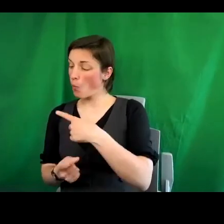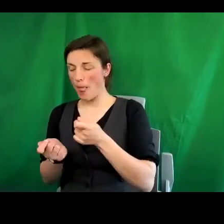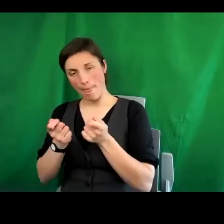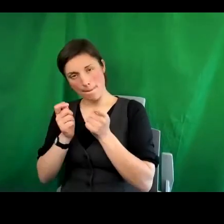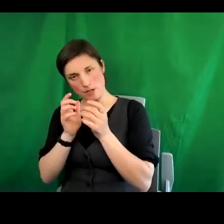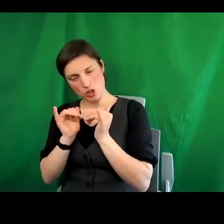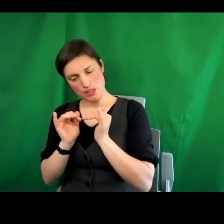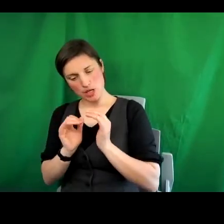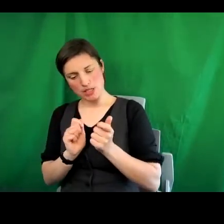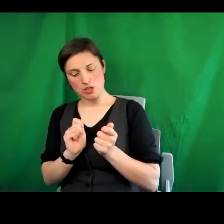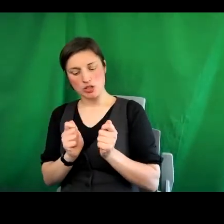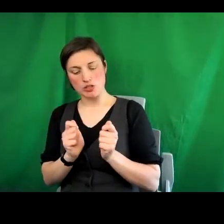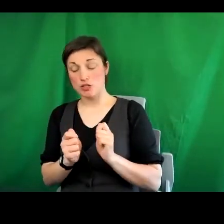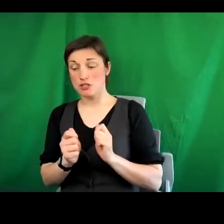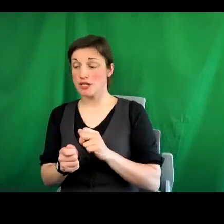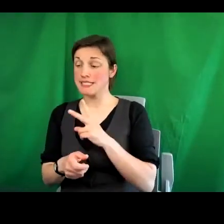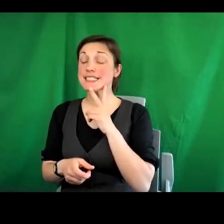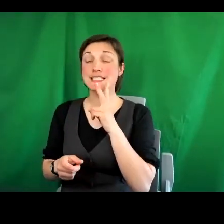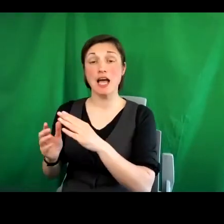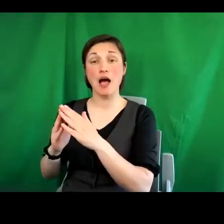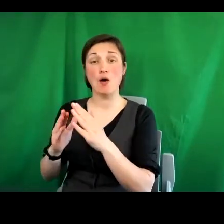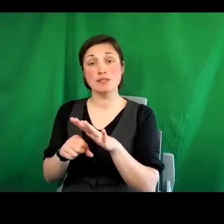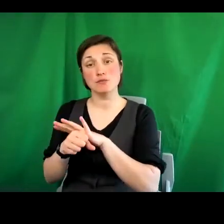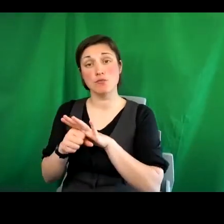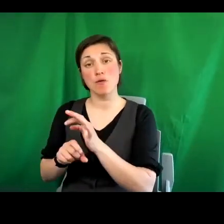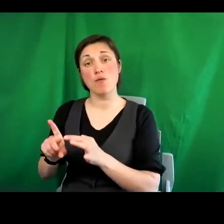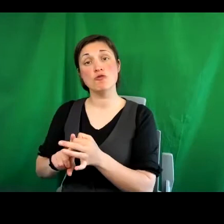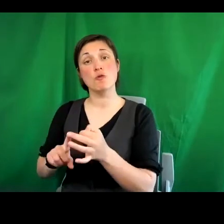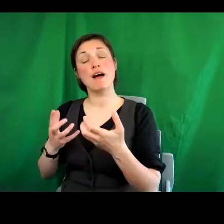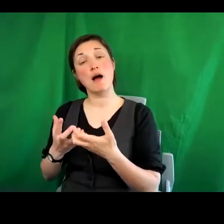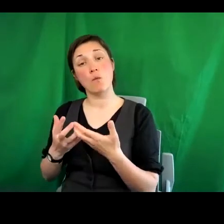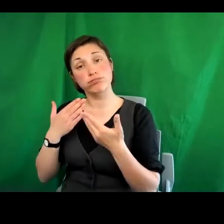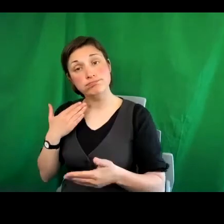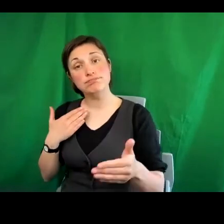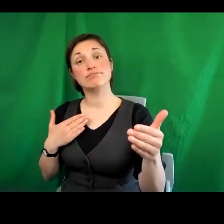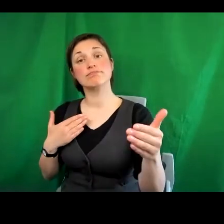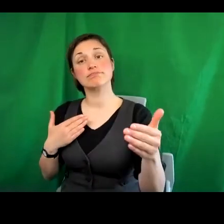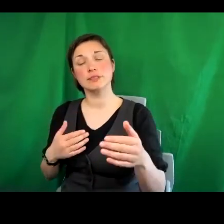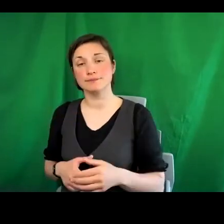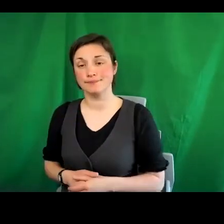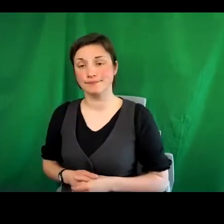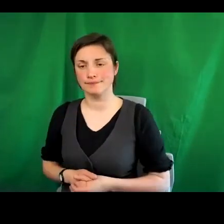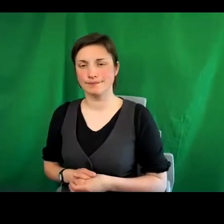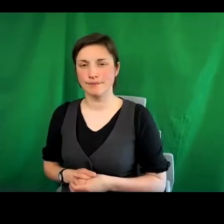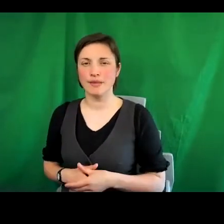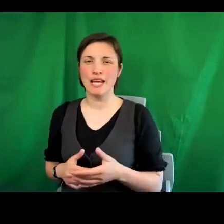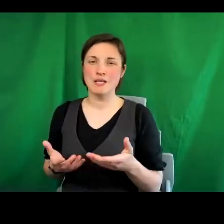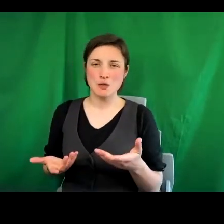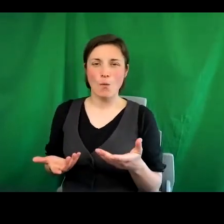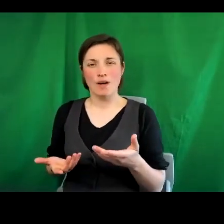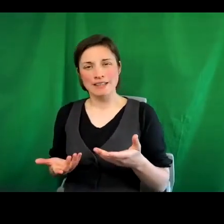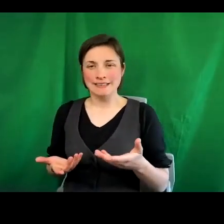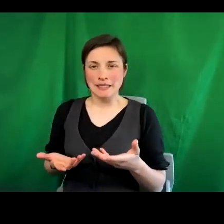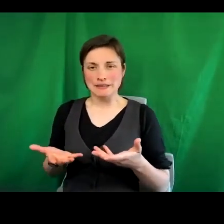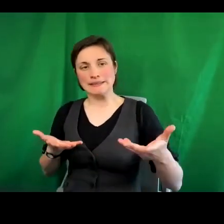extent our living conditions are being improved as this goes forward. So there was a bit of to and fro for a while